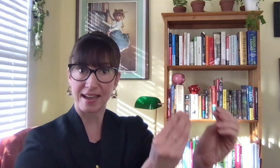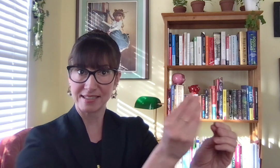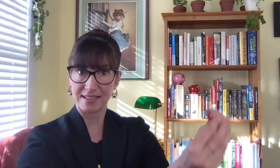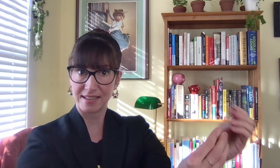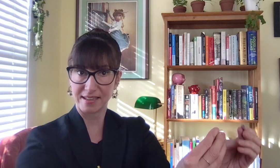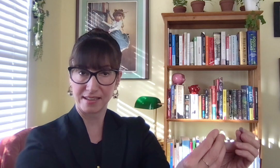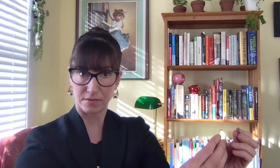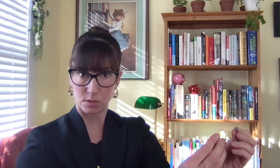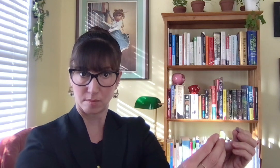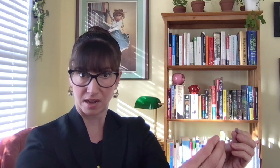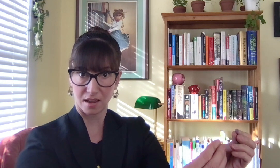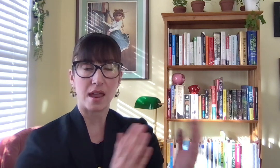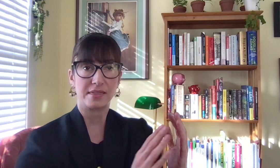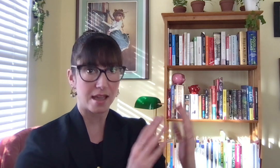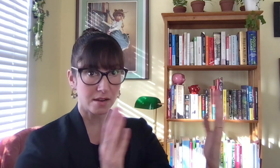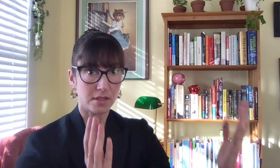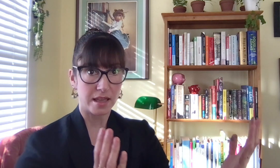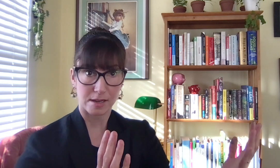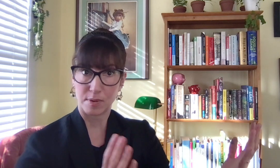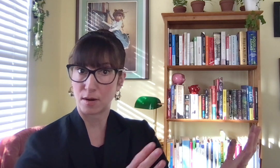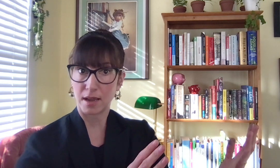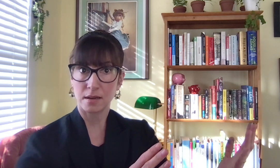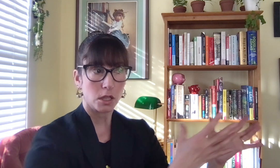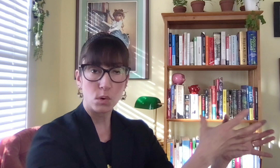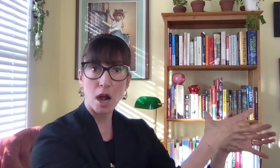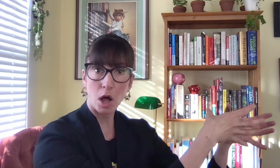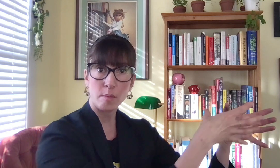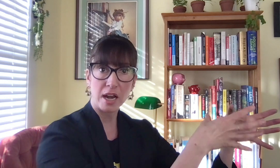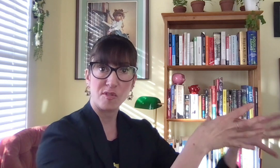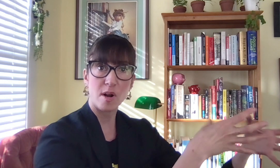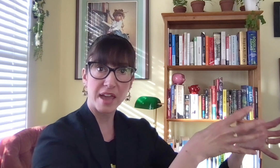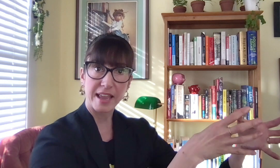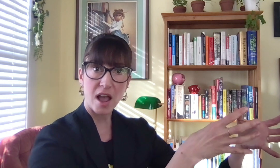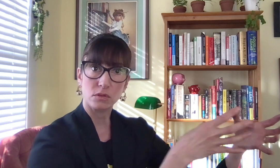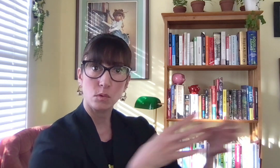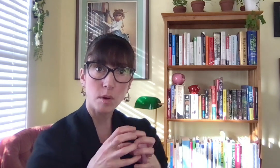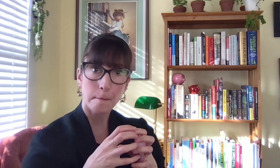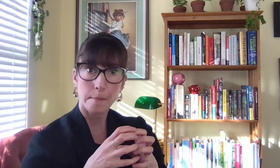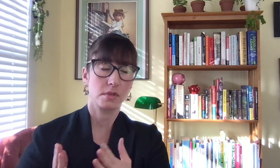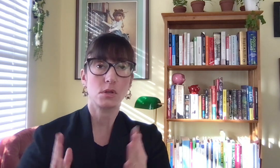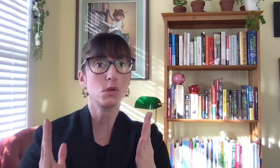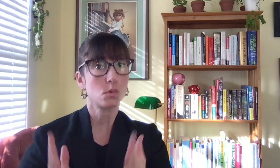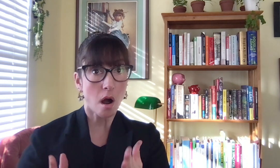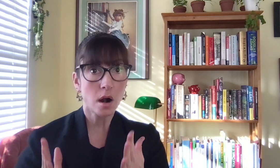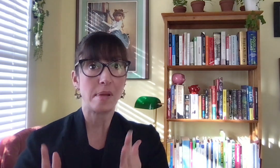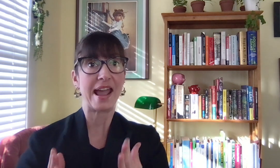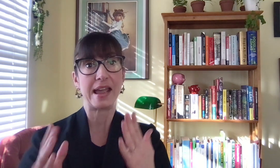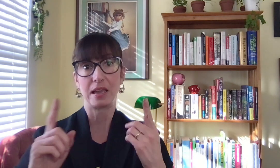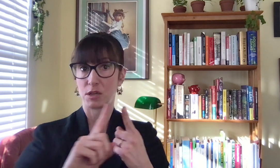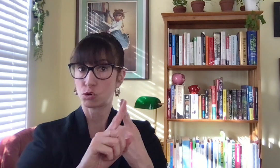given you the money. At the end of the lending period, you get all the money from that account. so you are paying interest